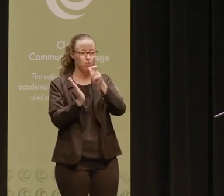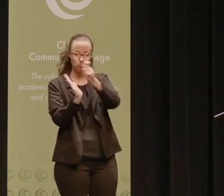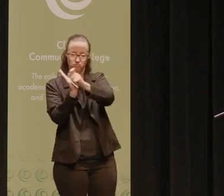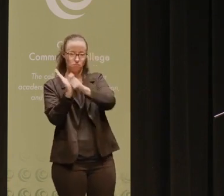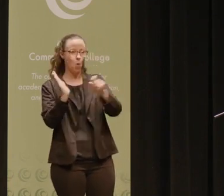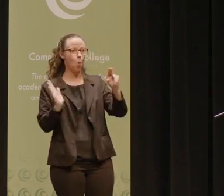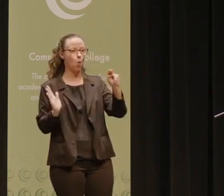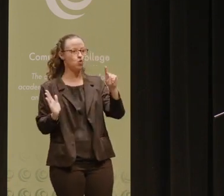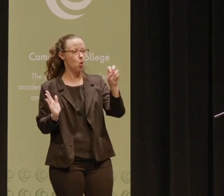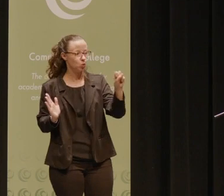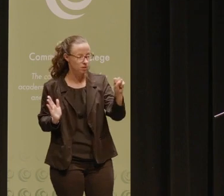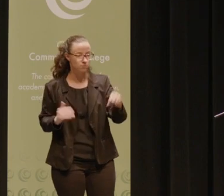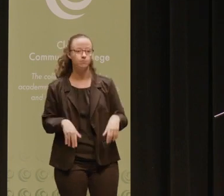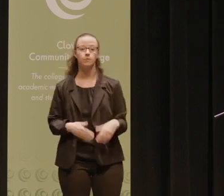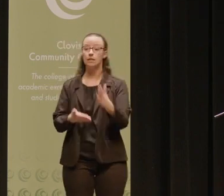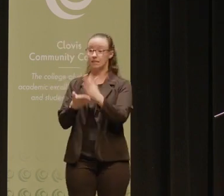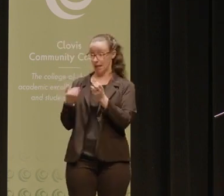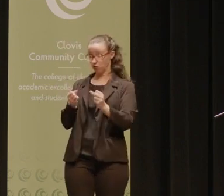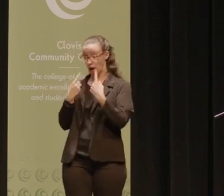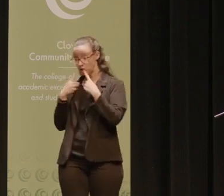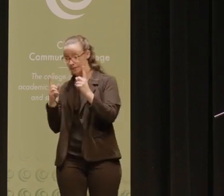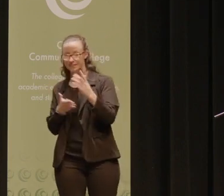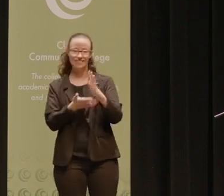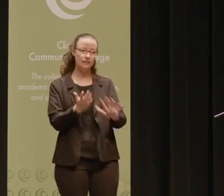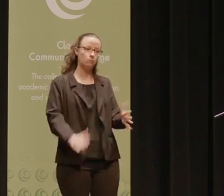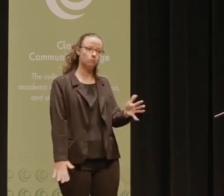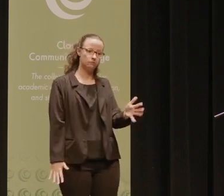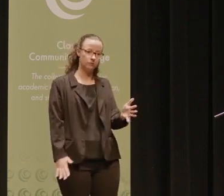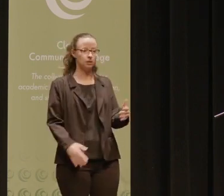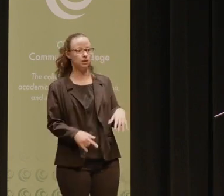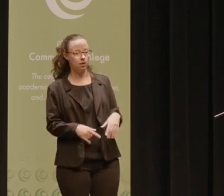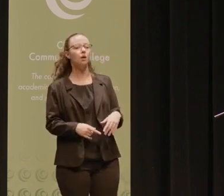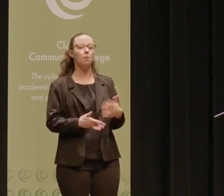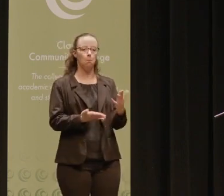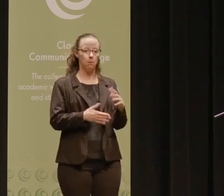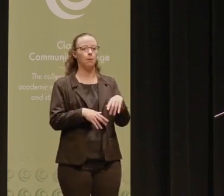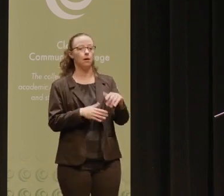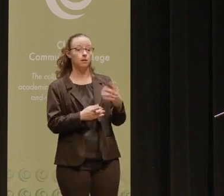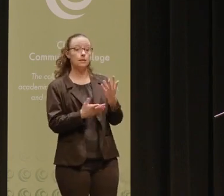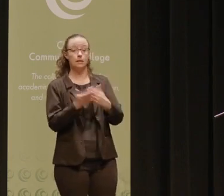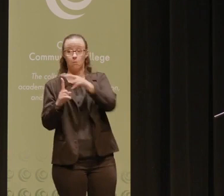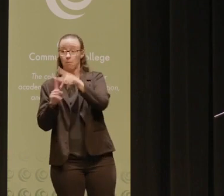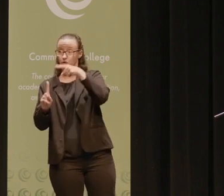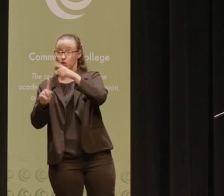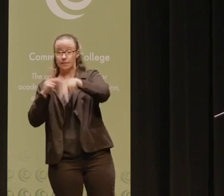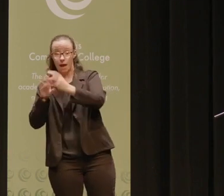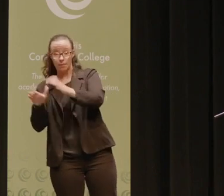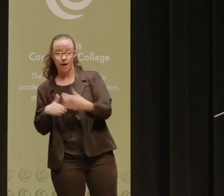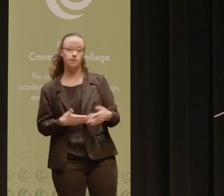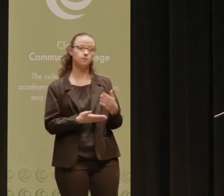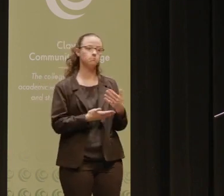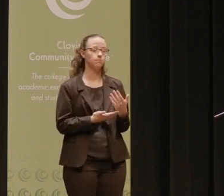and some note-taking strategies work better in supercourses than they do in other courses. And finally,